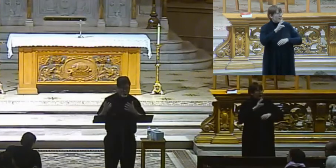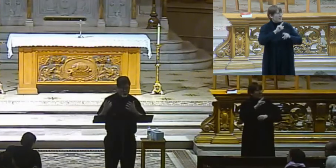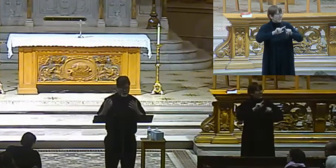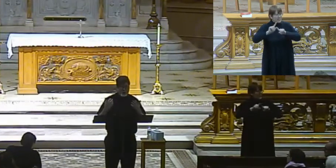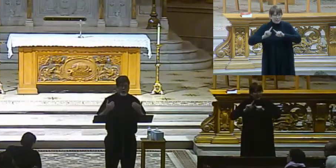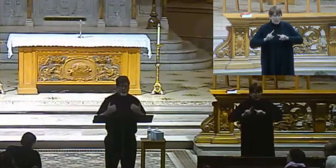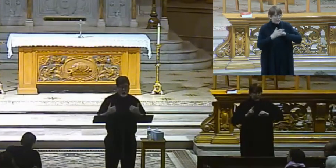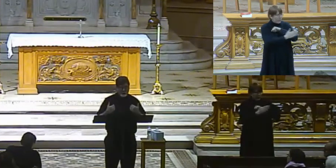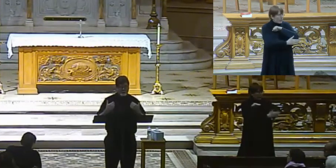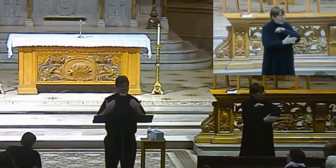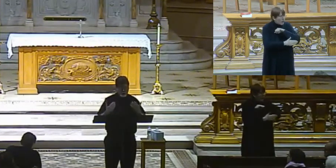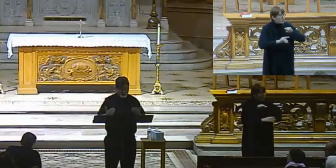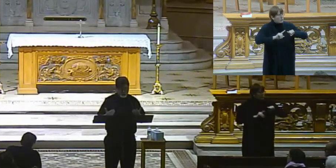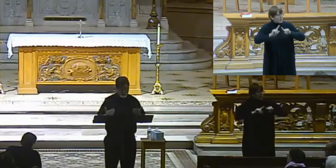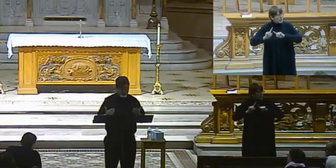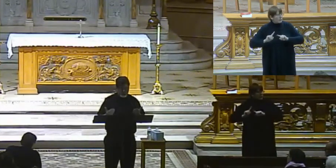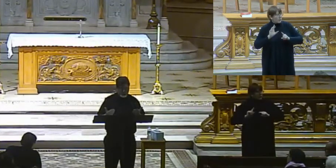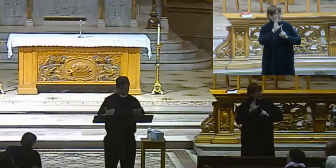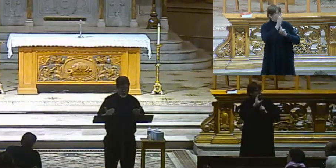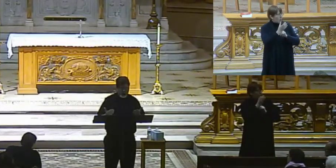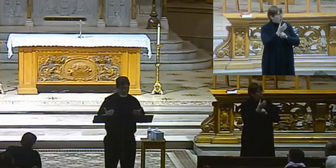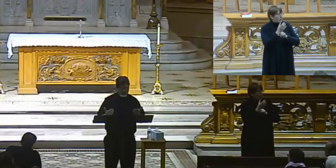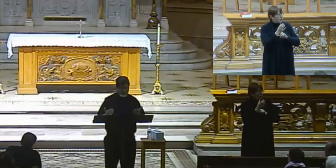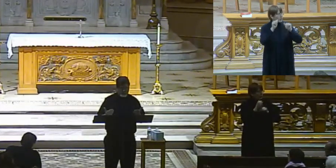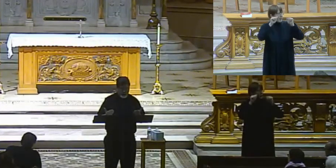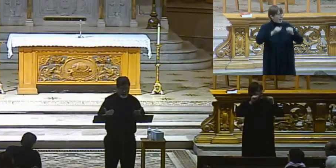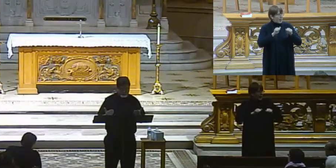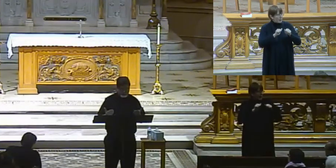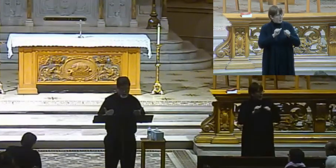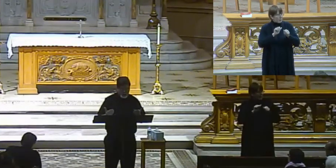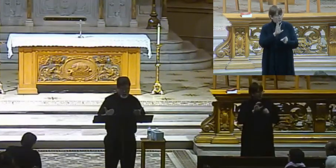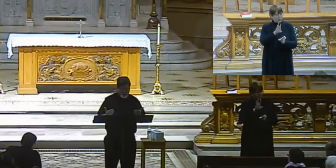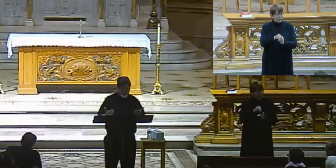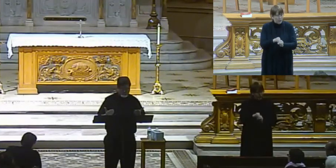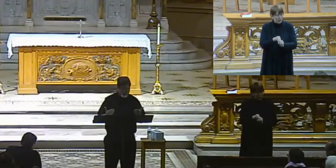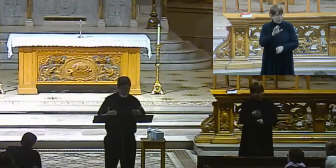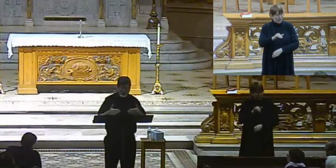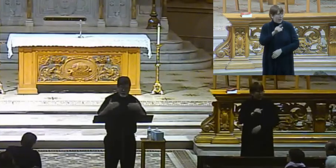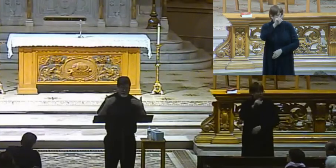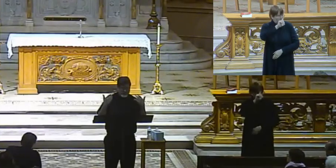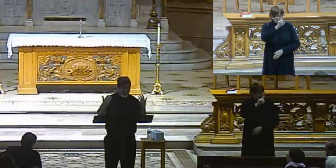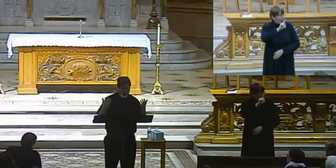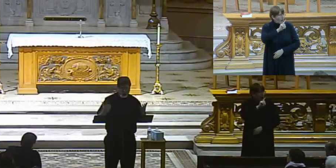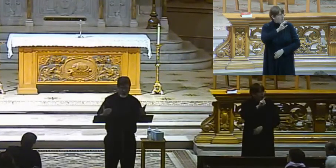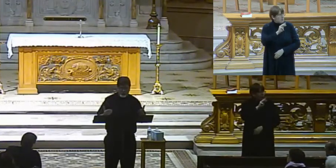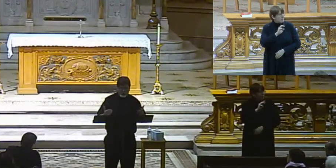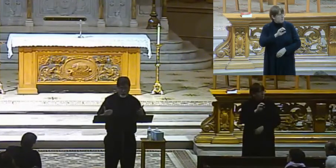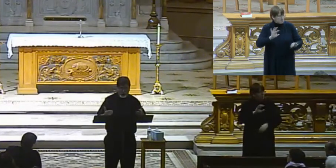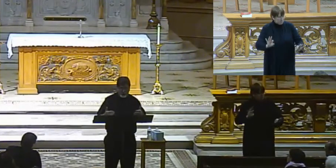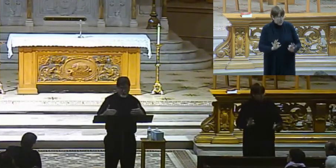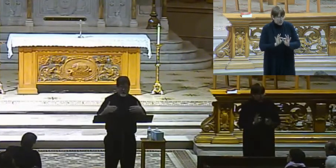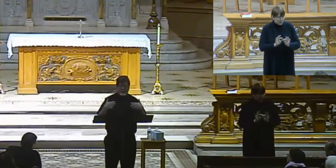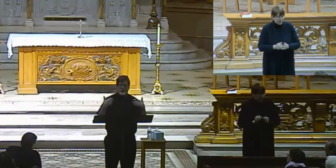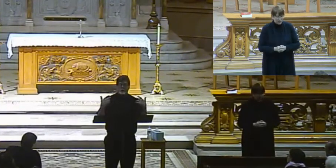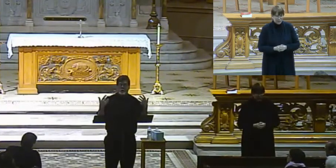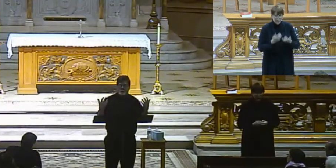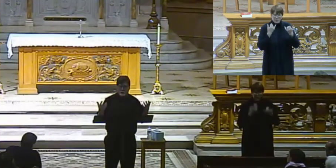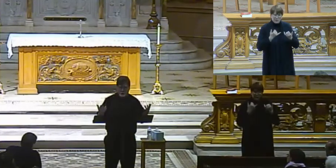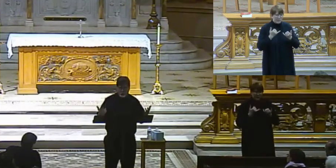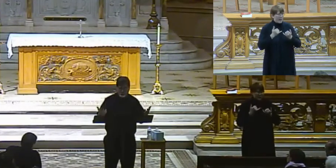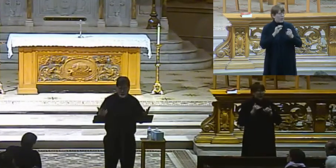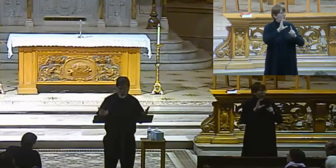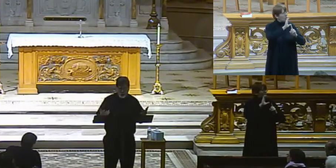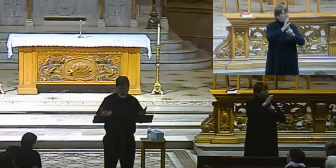culture to be able to participate in the Latin Mass. So again, we have various languages now. We have various